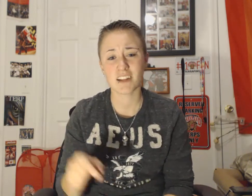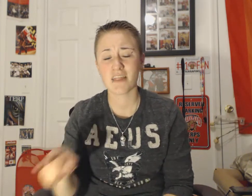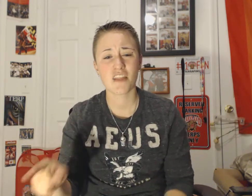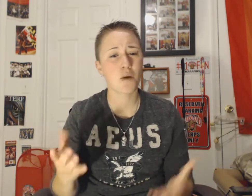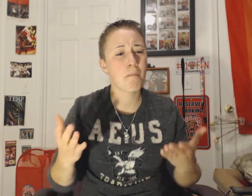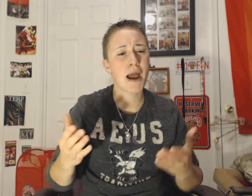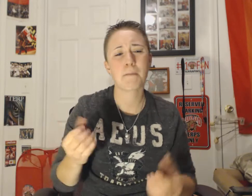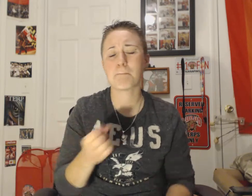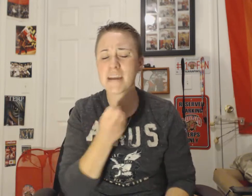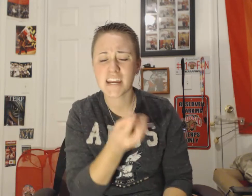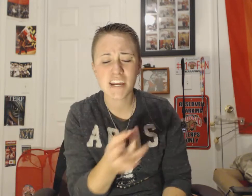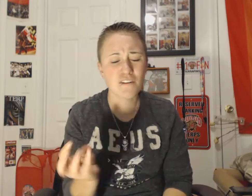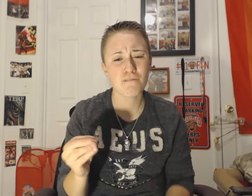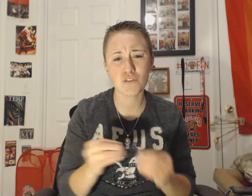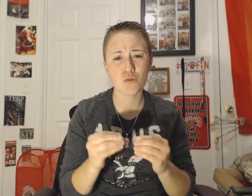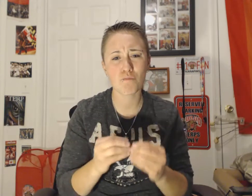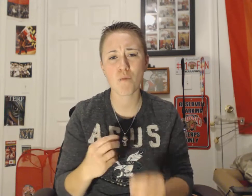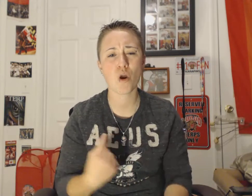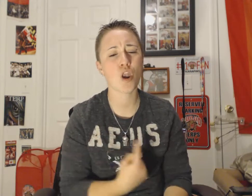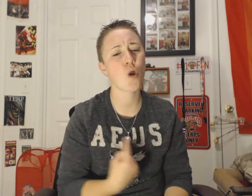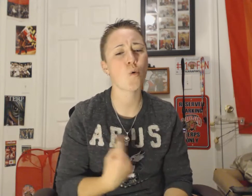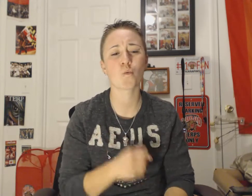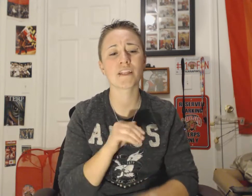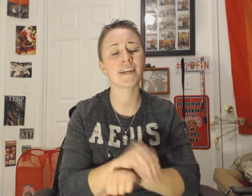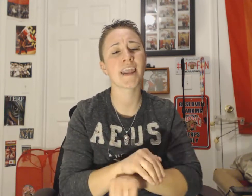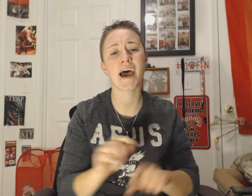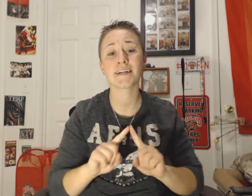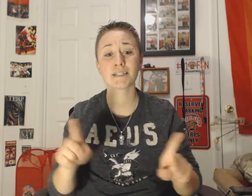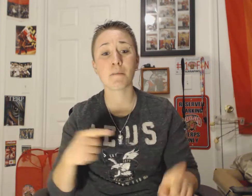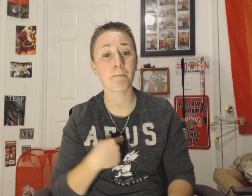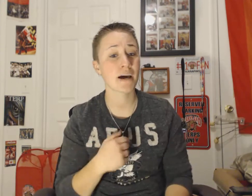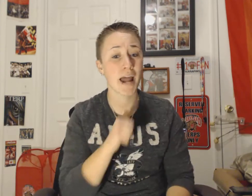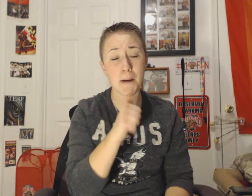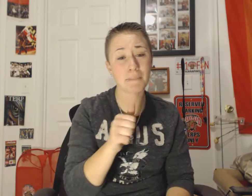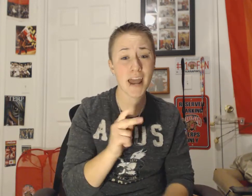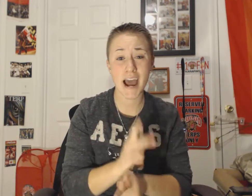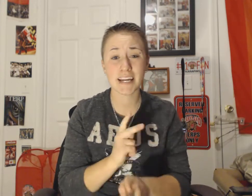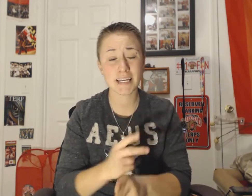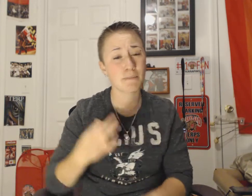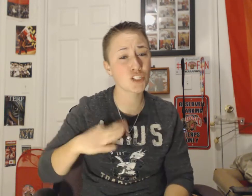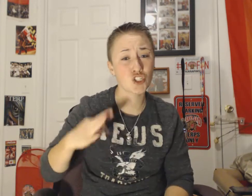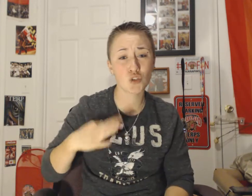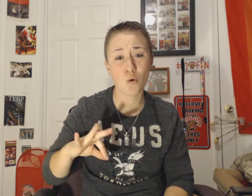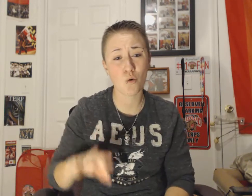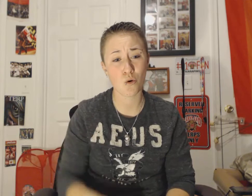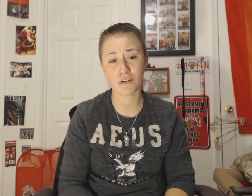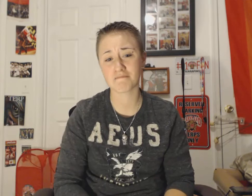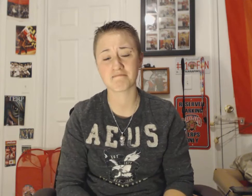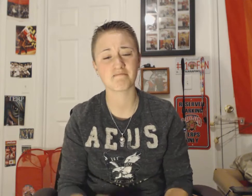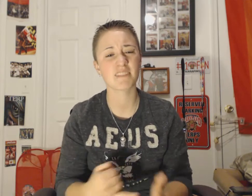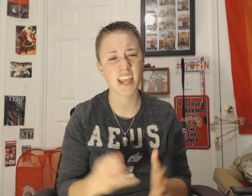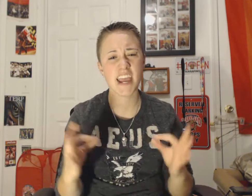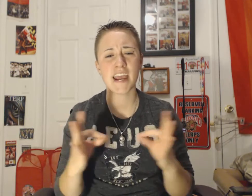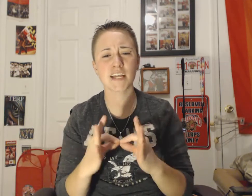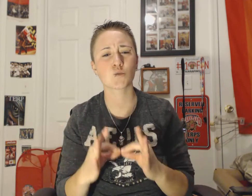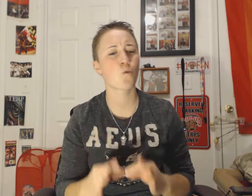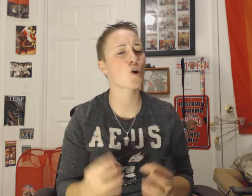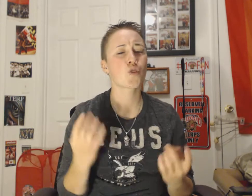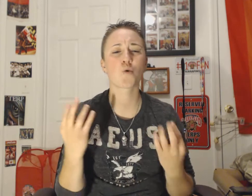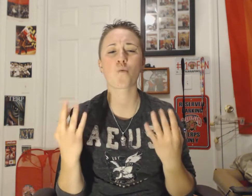There might be a few more lonely nights But I'm not keeping score It's worth the